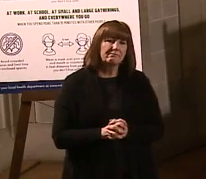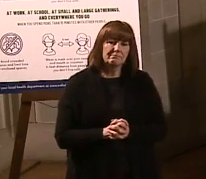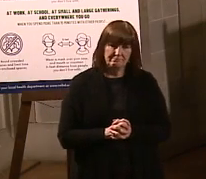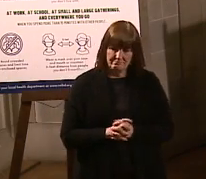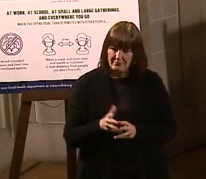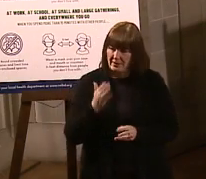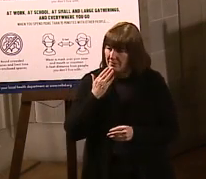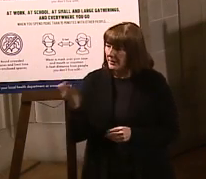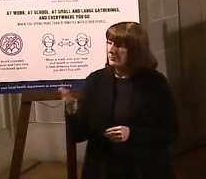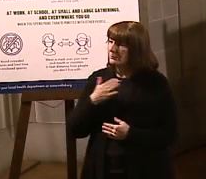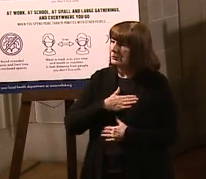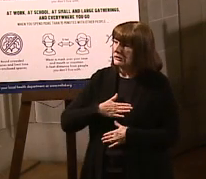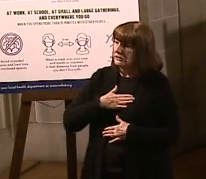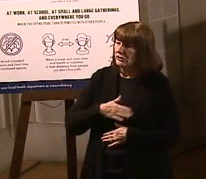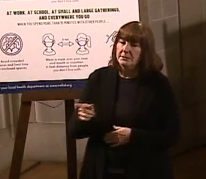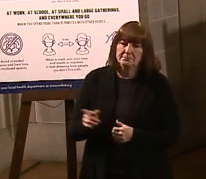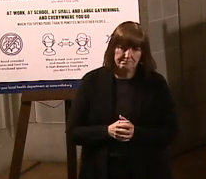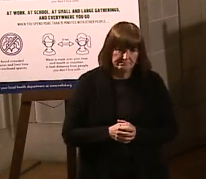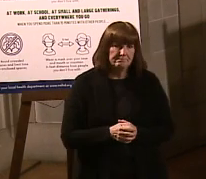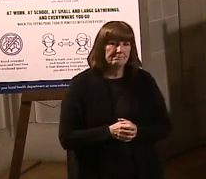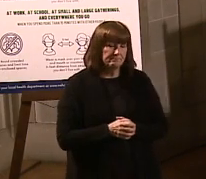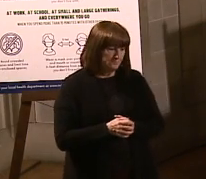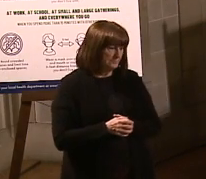Great, thanks, Angie. Appreciate the clarification on that.